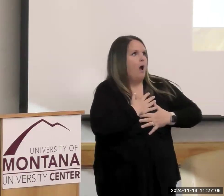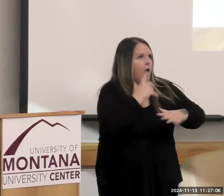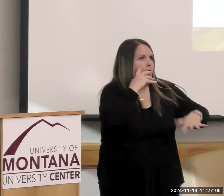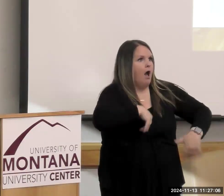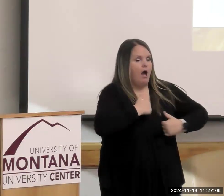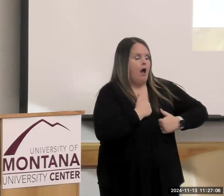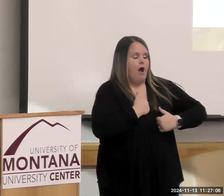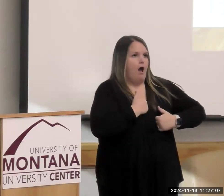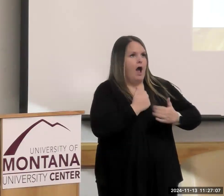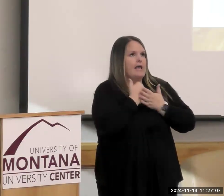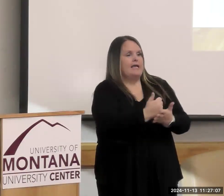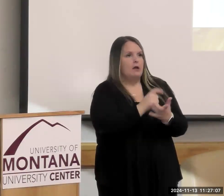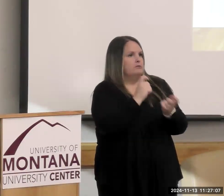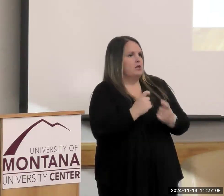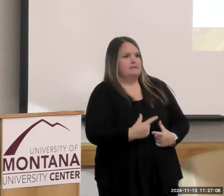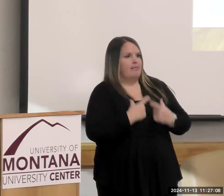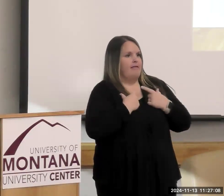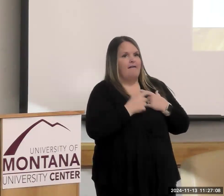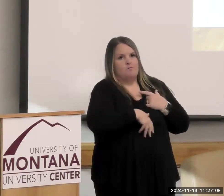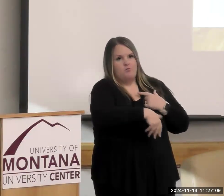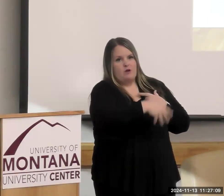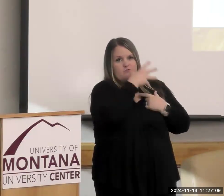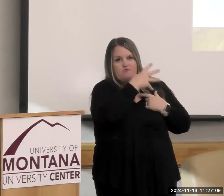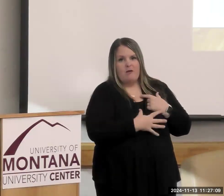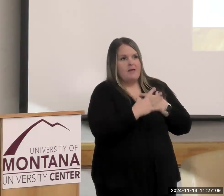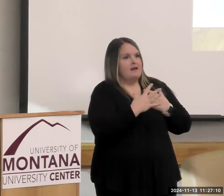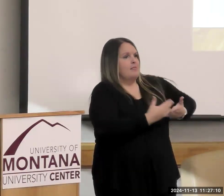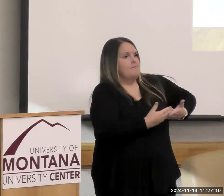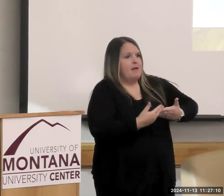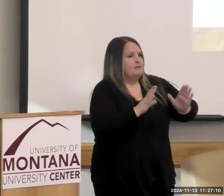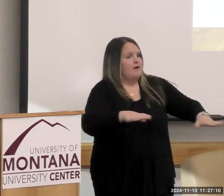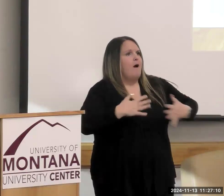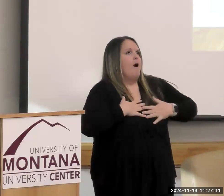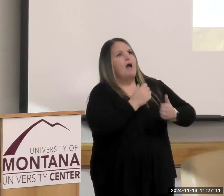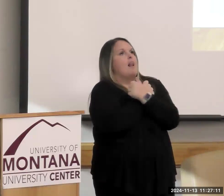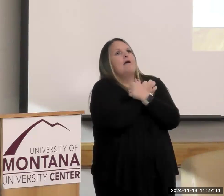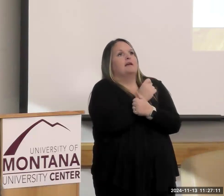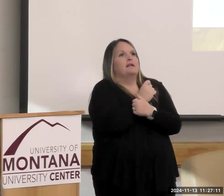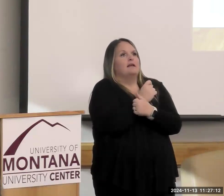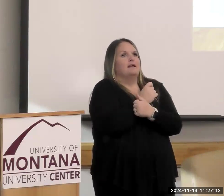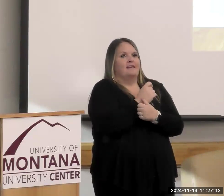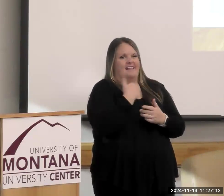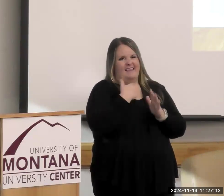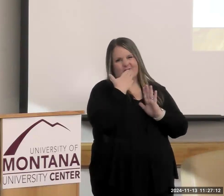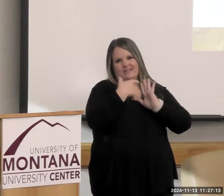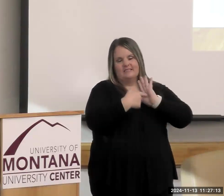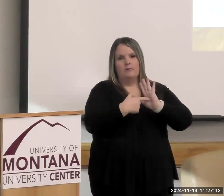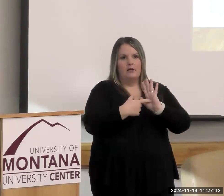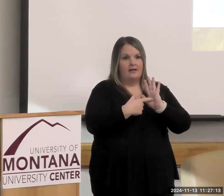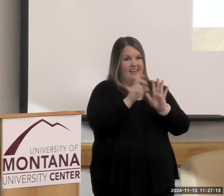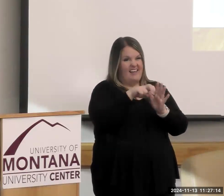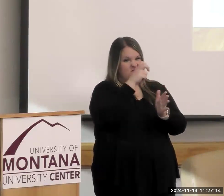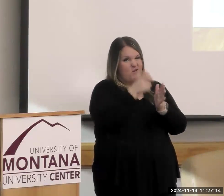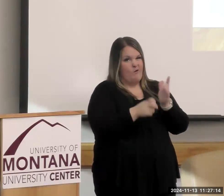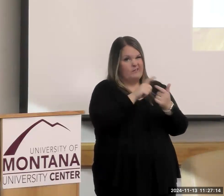can help change the lives of pregnant women and their infants and children, and I'm going to love it. And I'm using that as an example. Because if you go into public